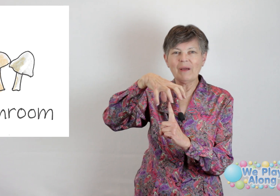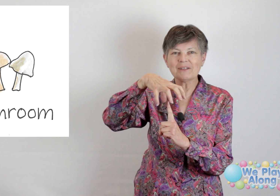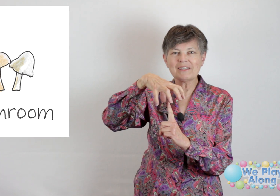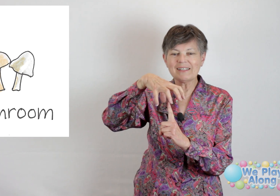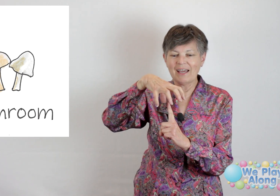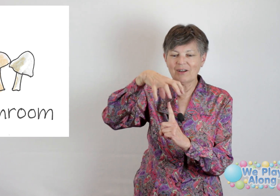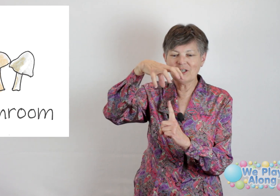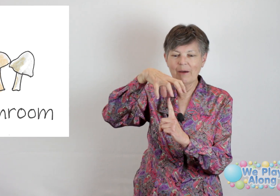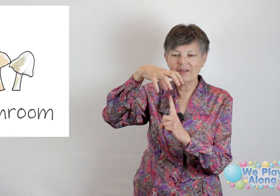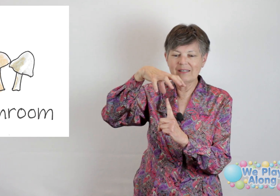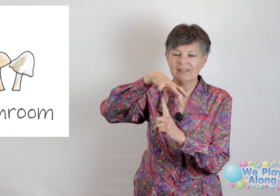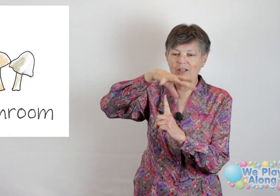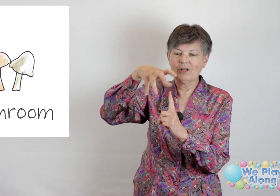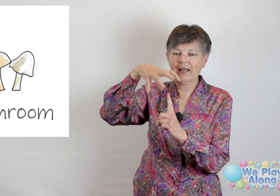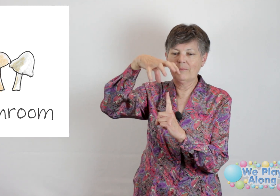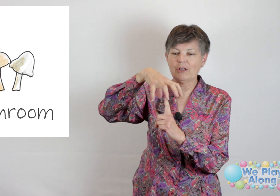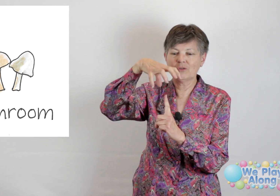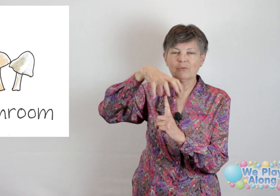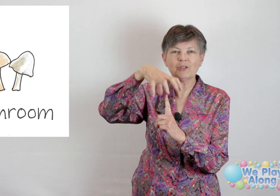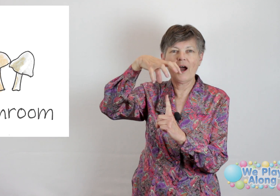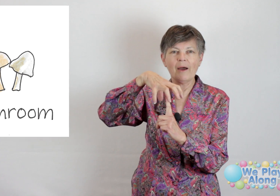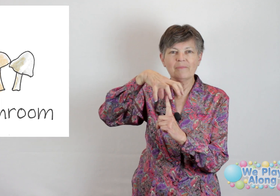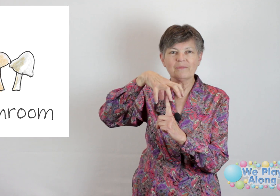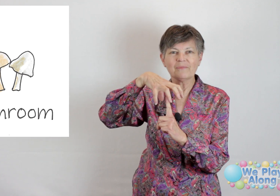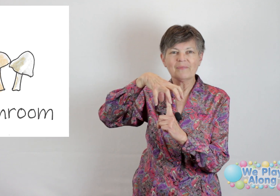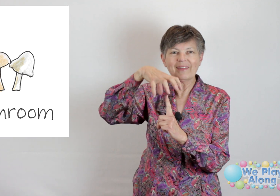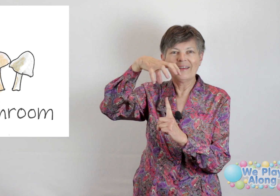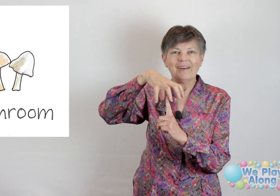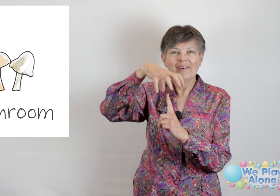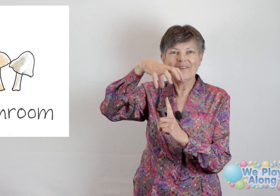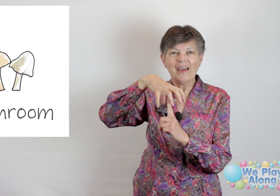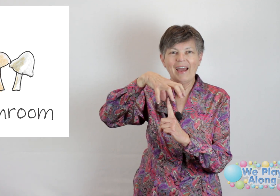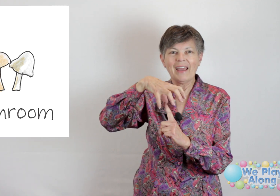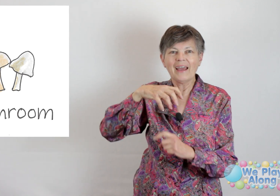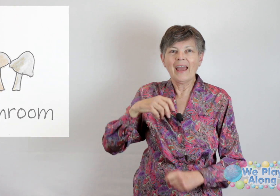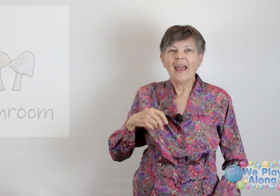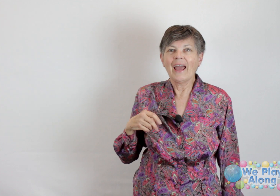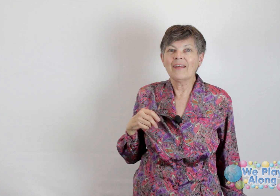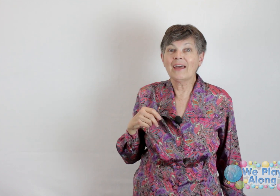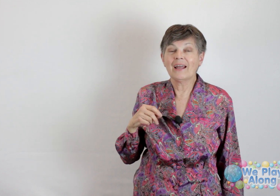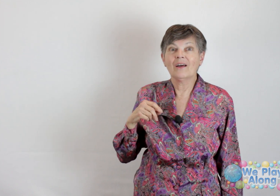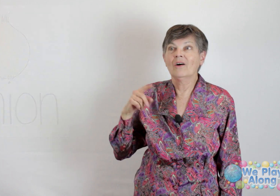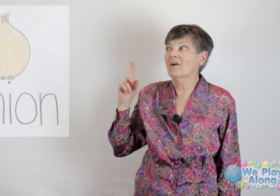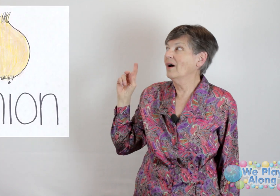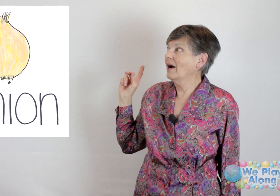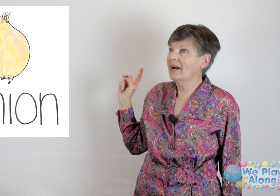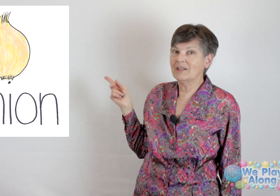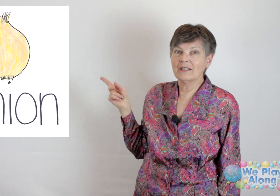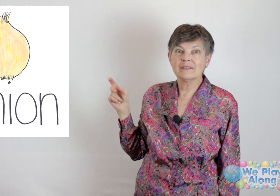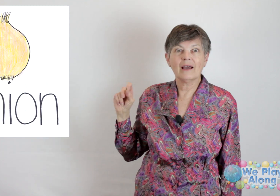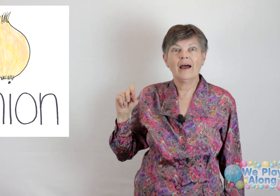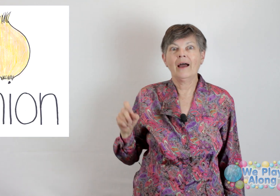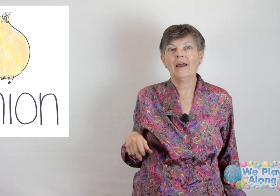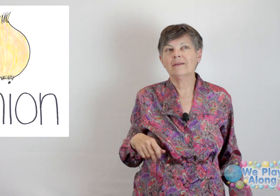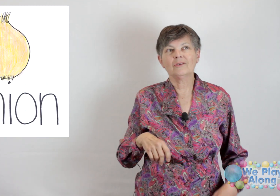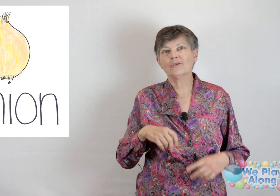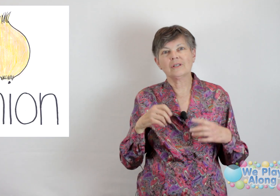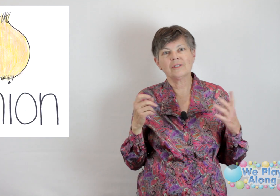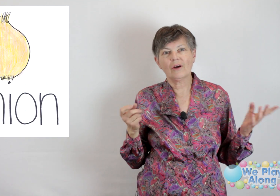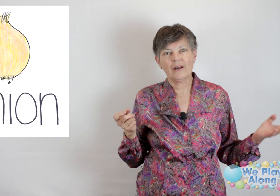bounce this hand on top of it so it doesn't look like a mushroom top. Okay. And then, oh, onions. I usually start